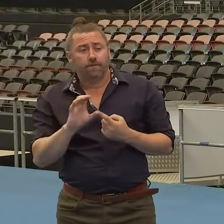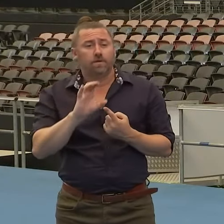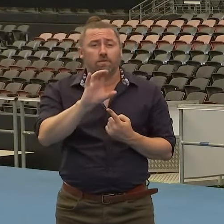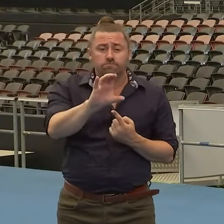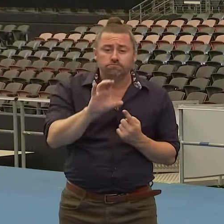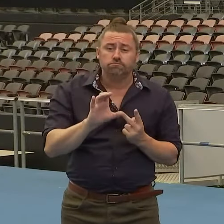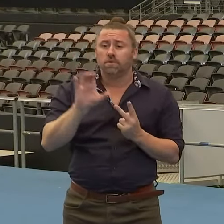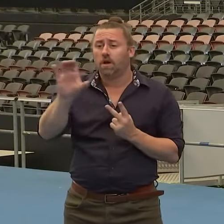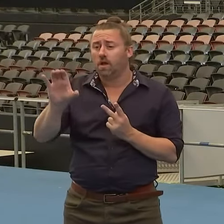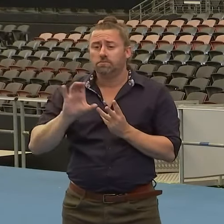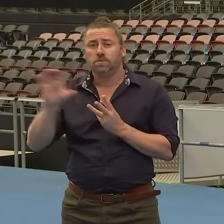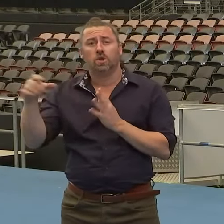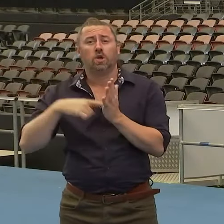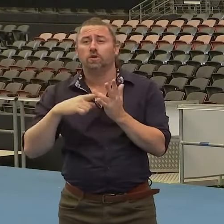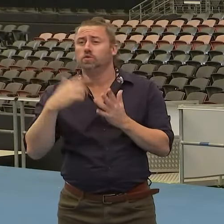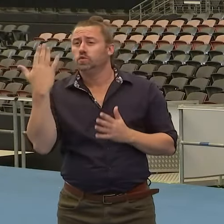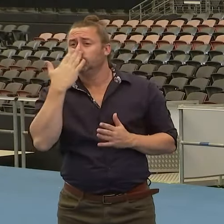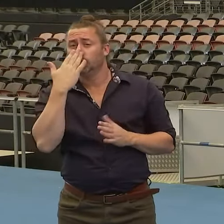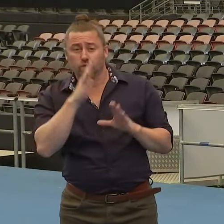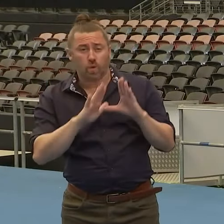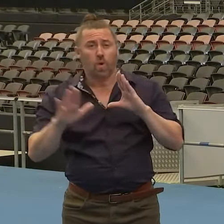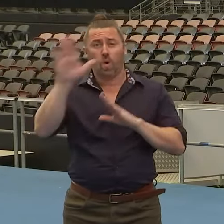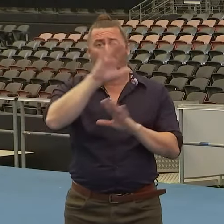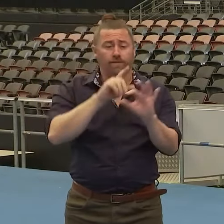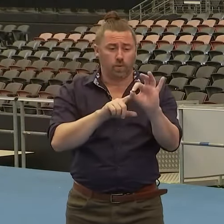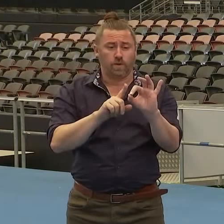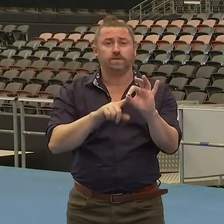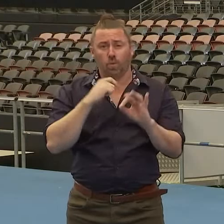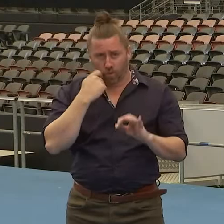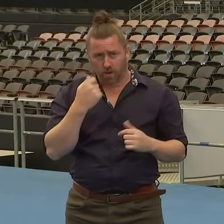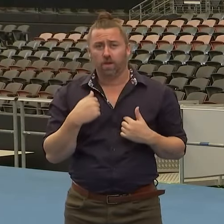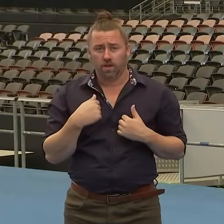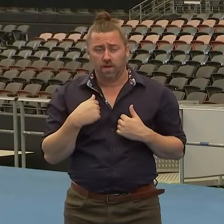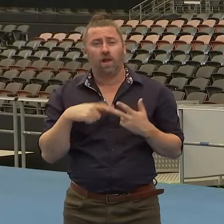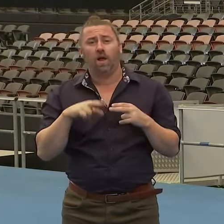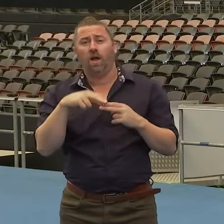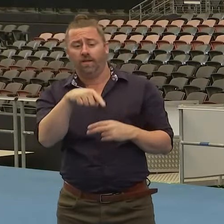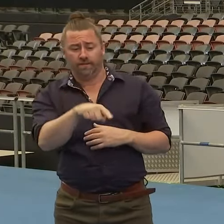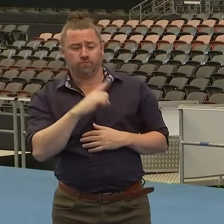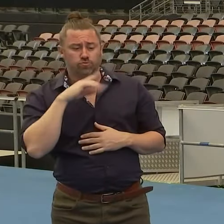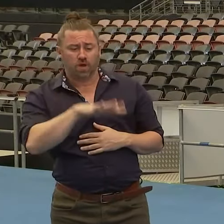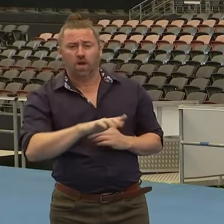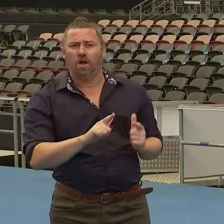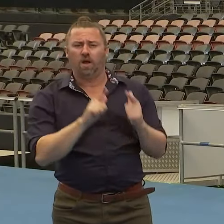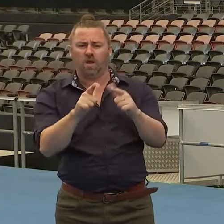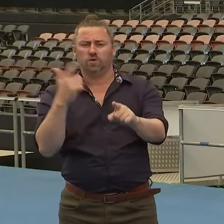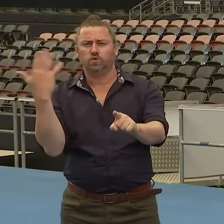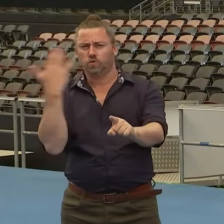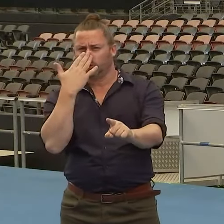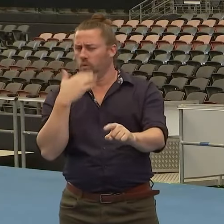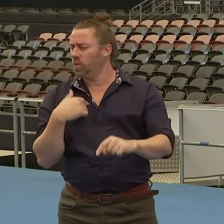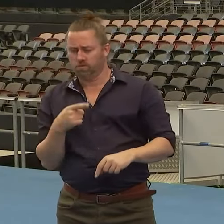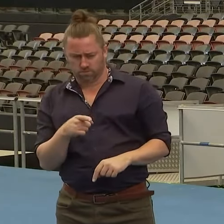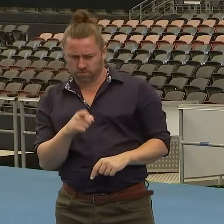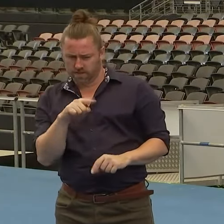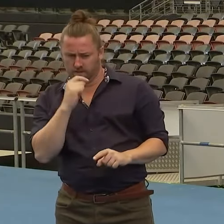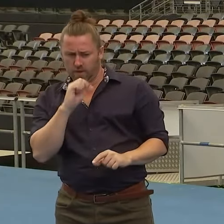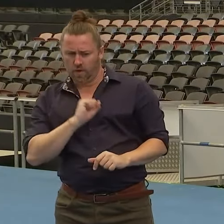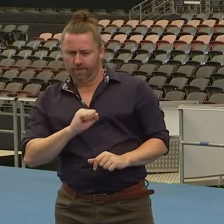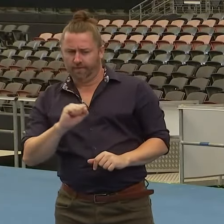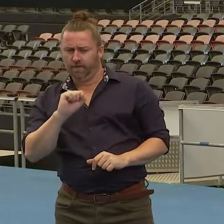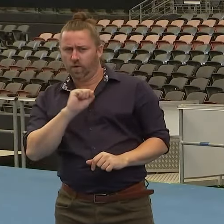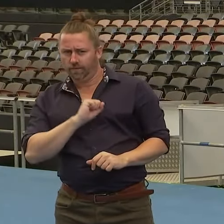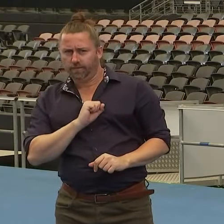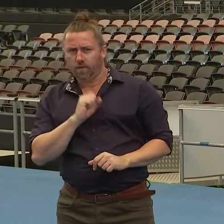schools across our state. So if a child is at school and does develop any symptoms, the